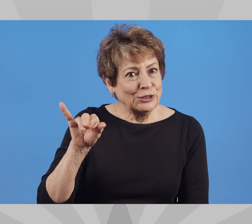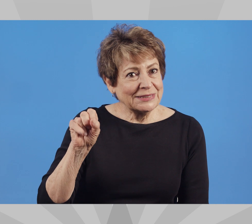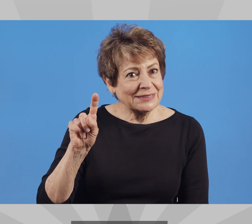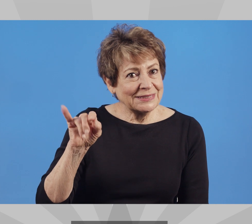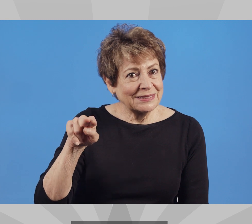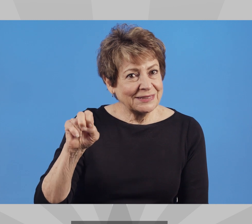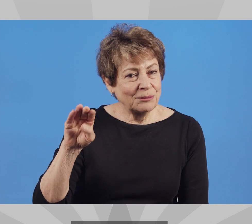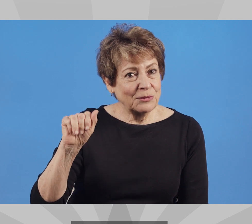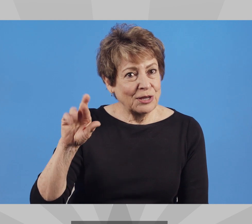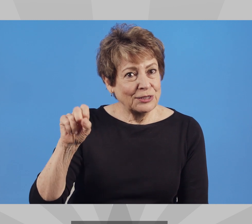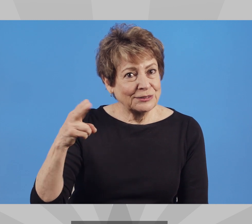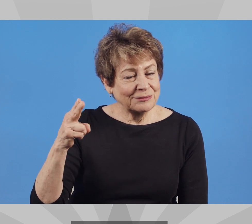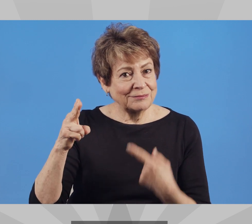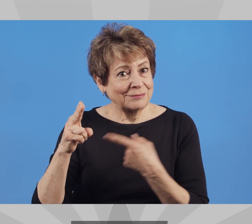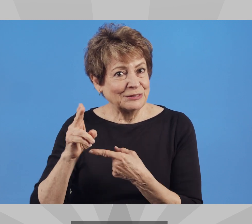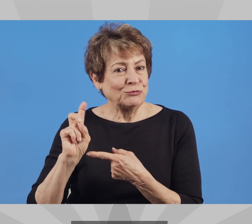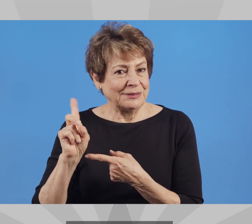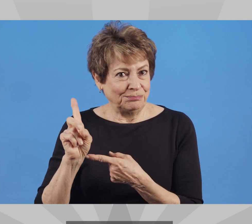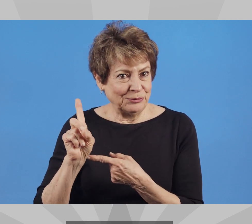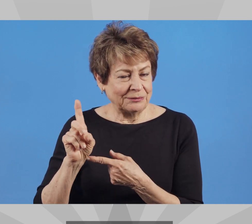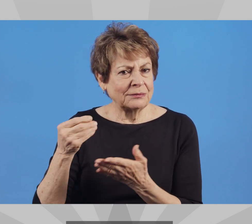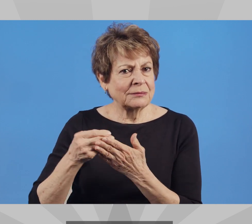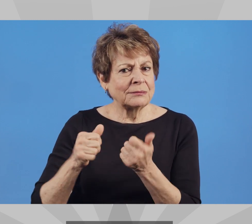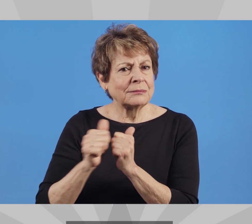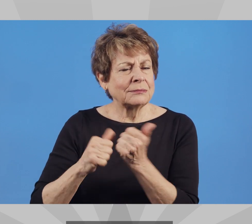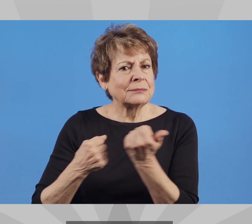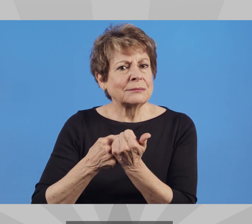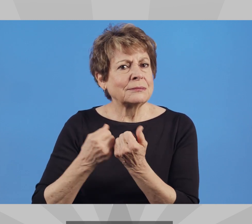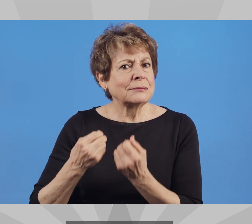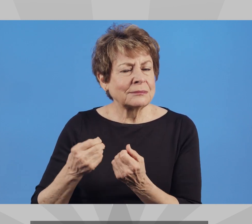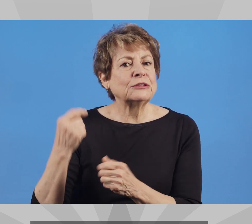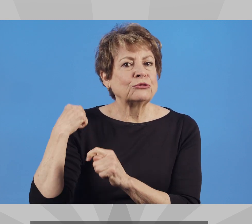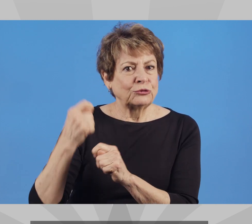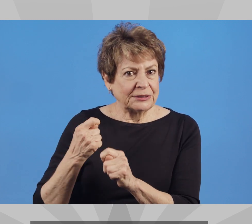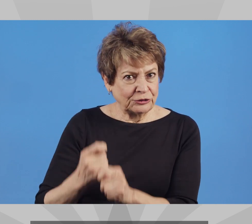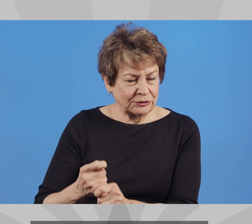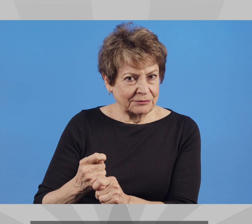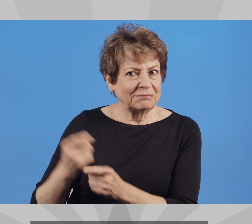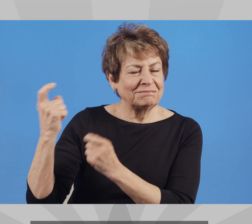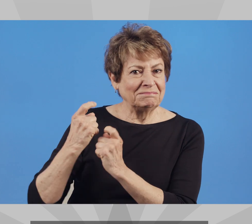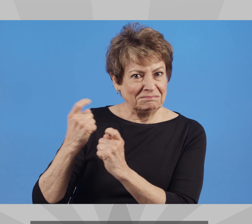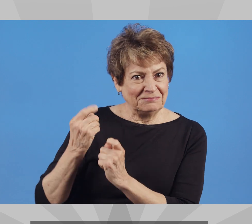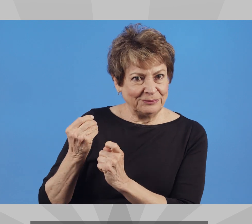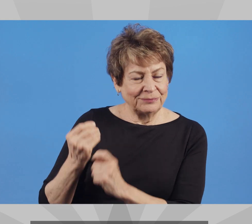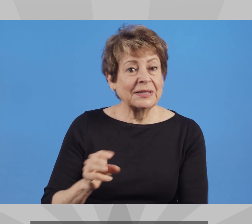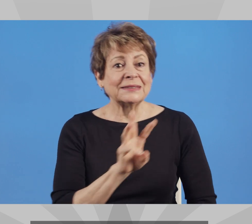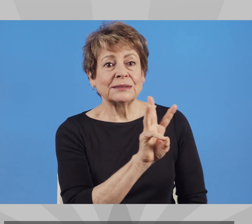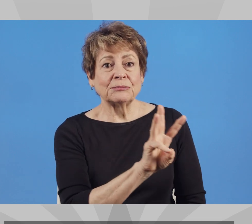Christine Marsh Party Democratic Campaign Funding Traditional